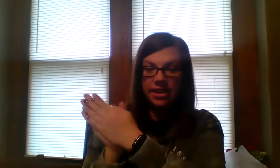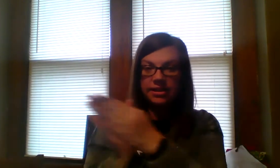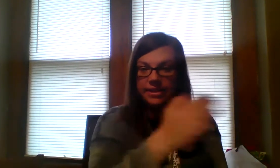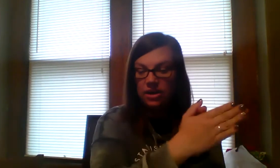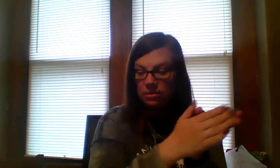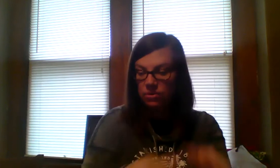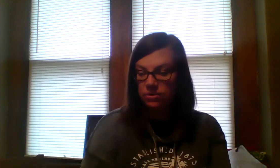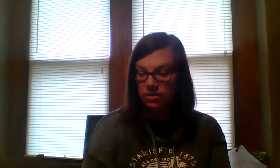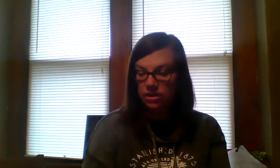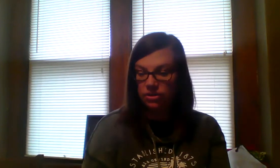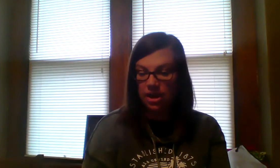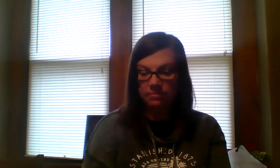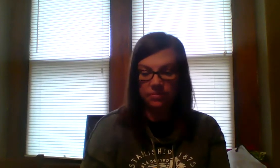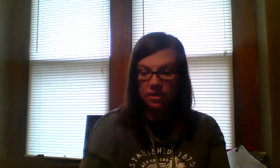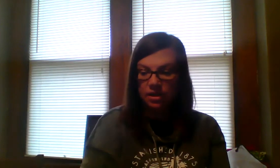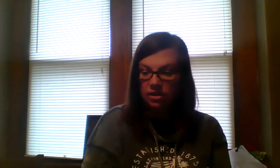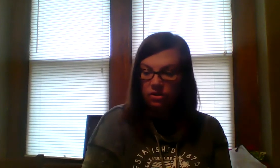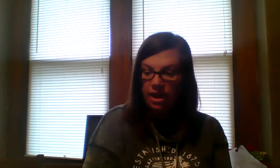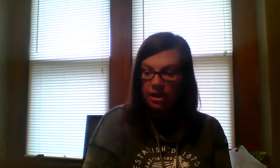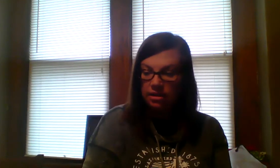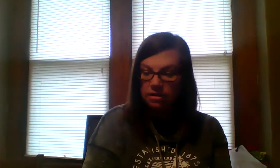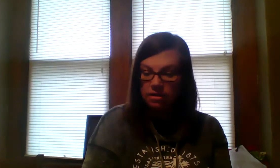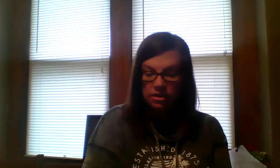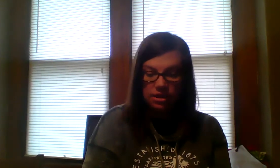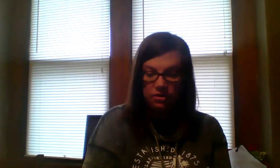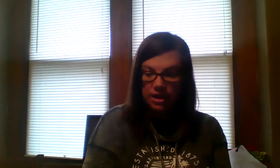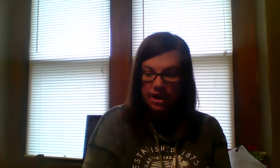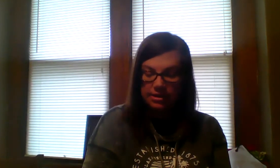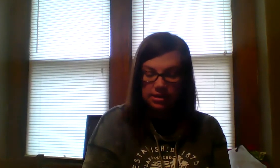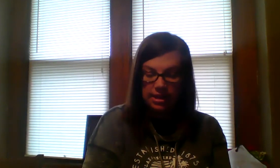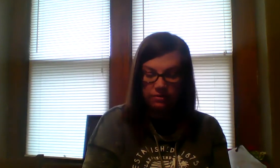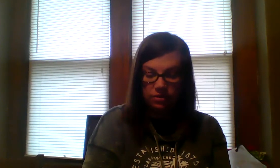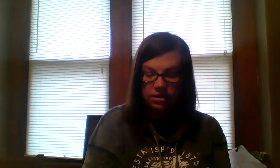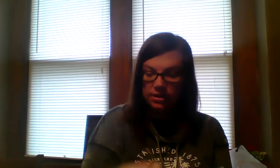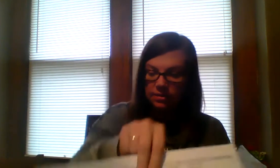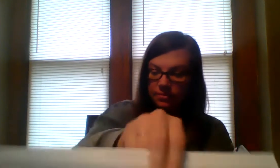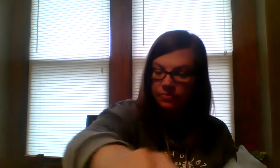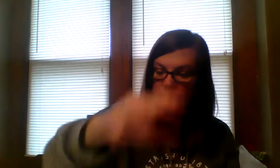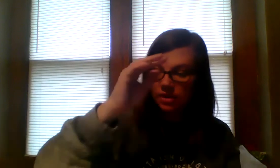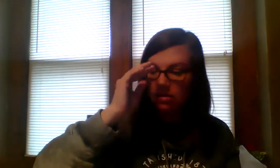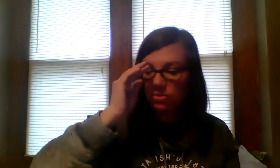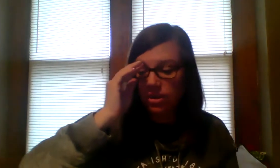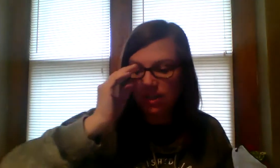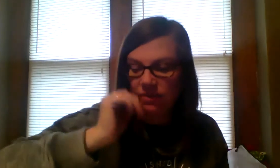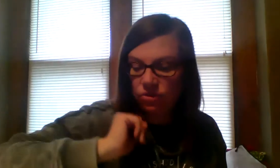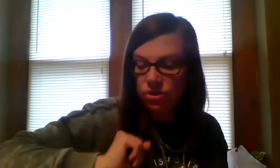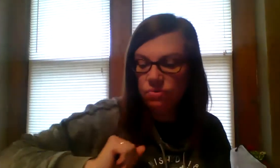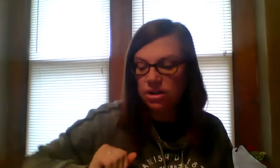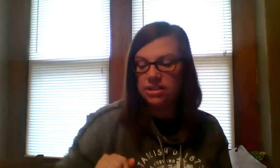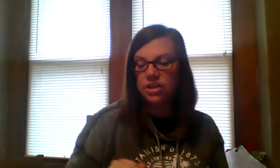Terrible, good job. Okay, so the next set of words. I'm going to give you two words. You're